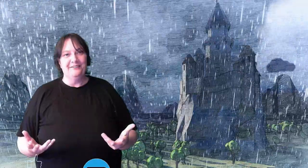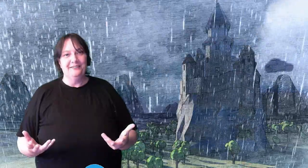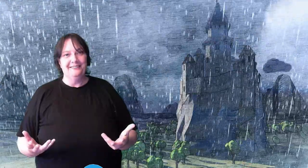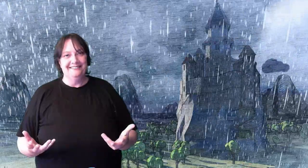episode! next